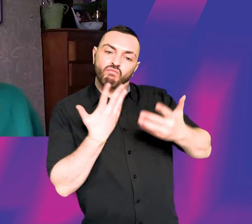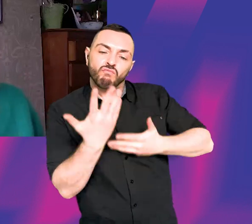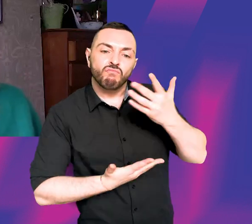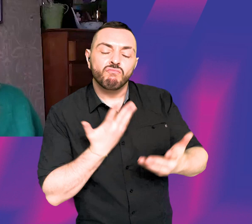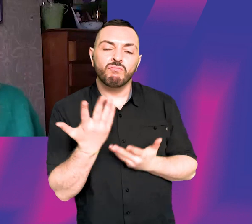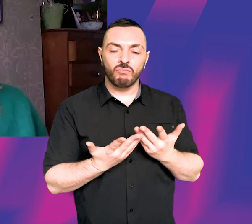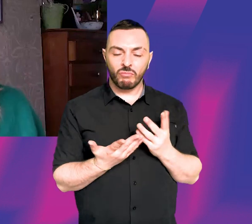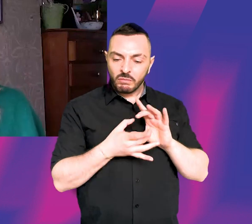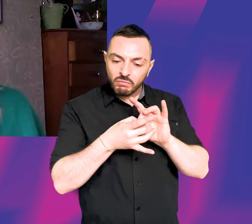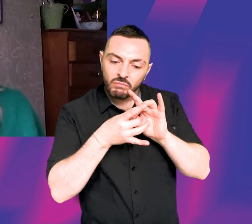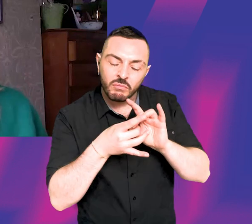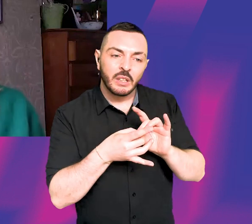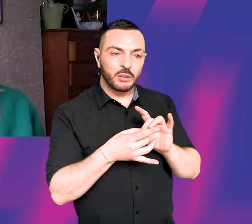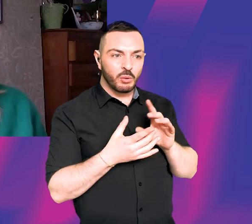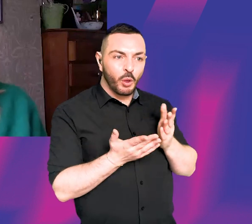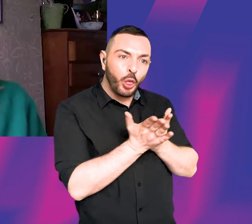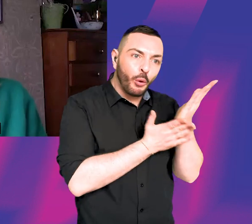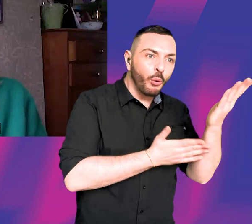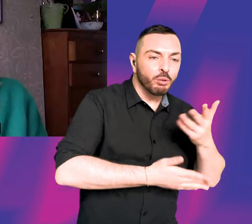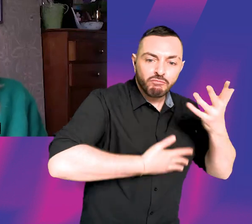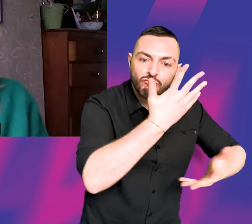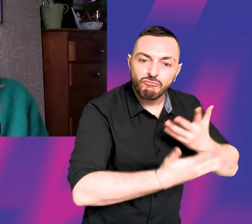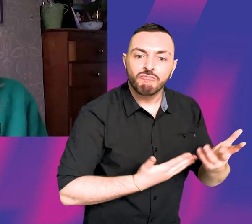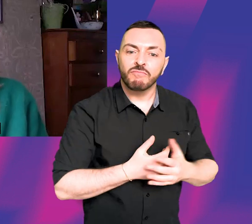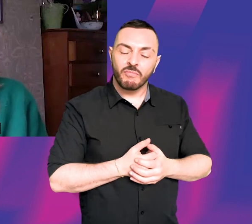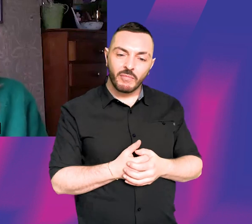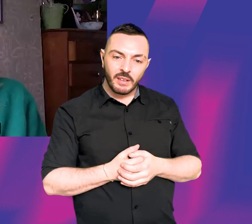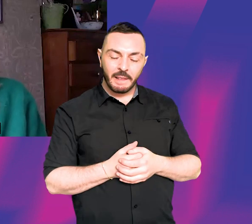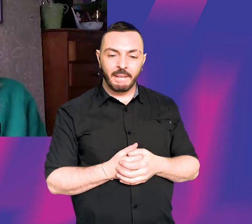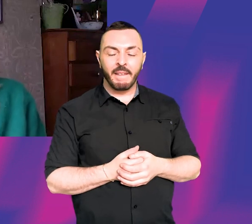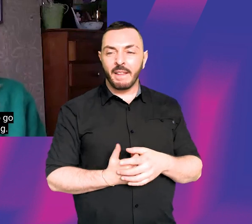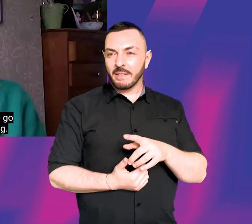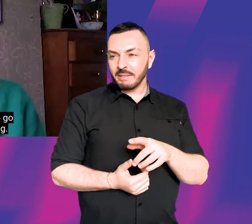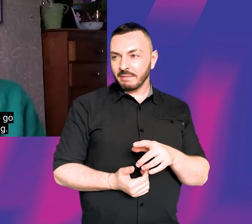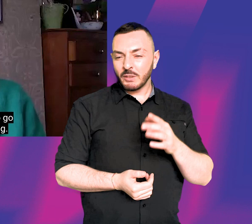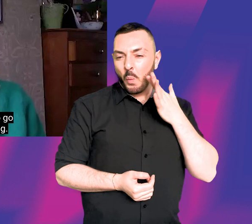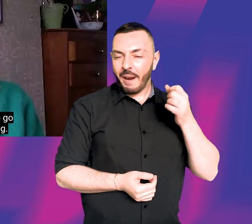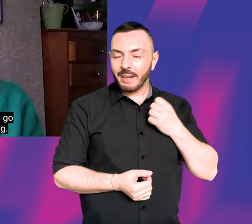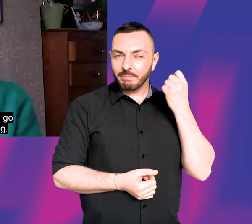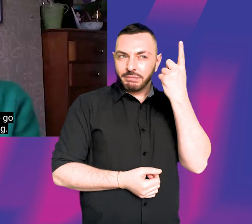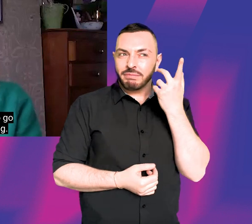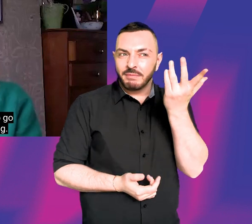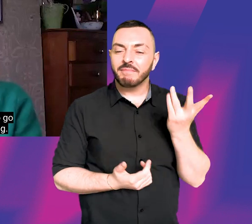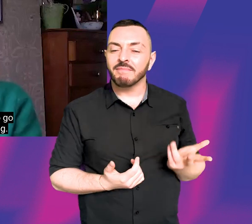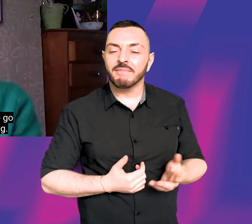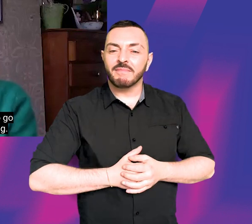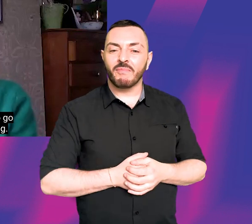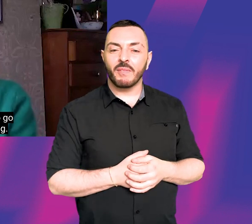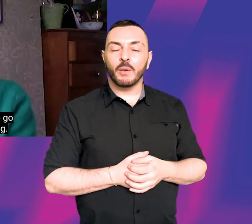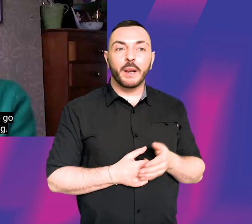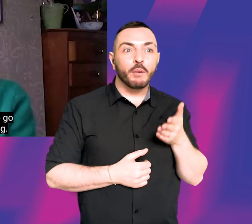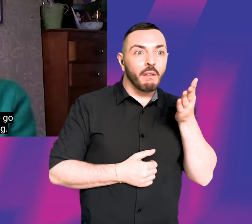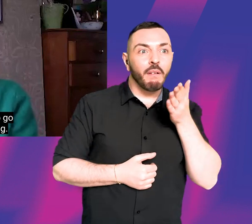just telling stories and relating to people through stories. And I think that that was when I started to really understand that was going to go and see